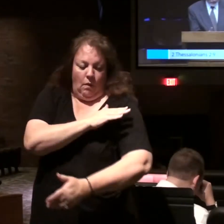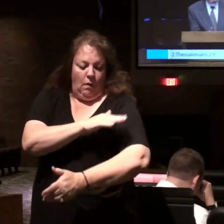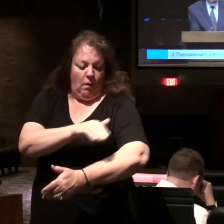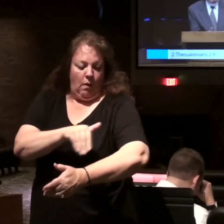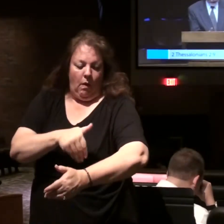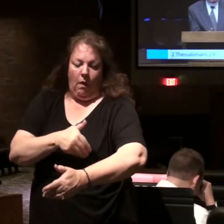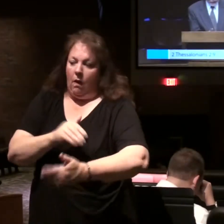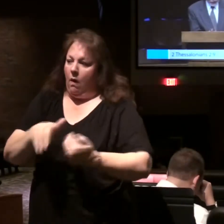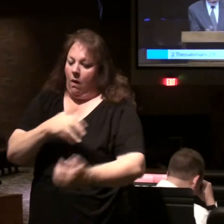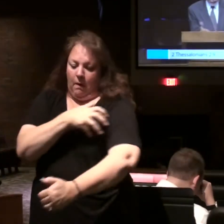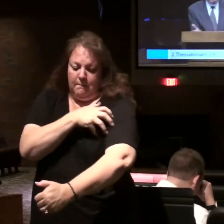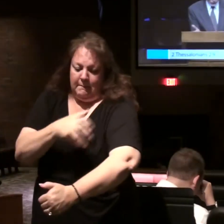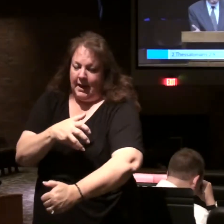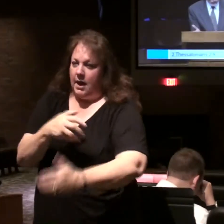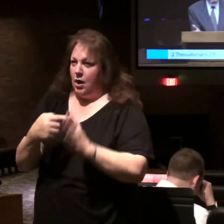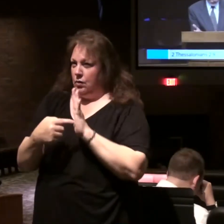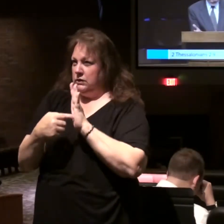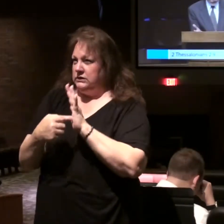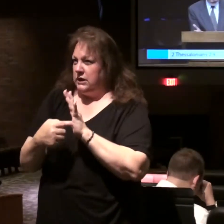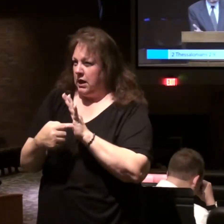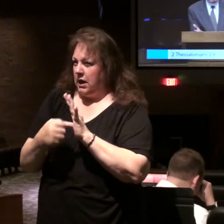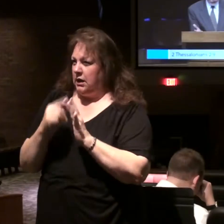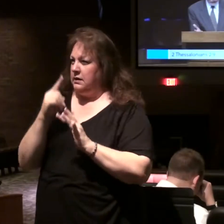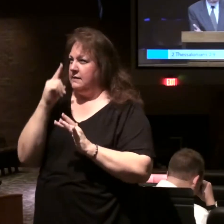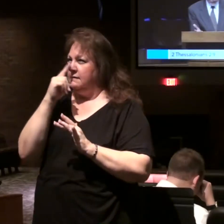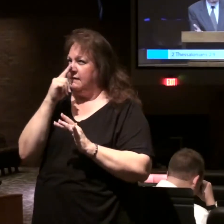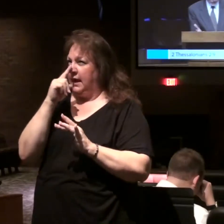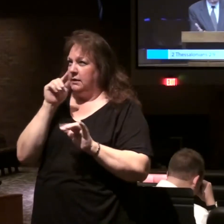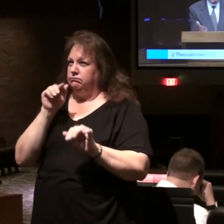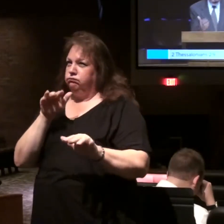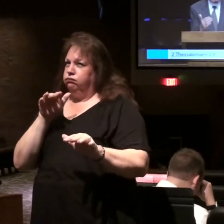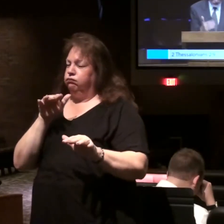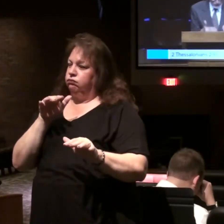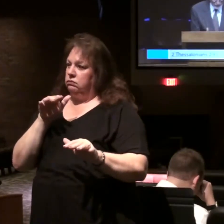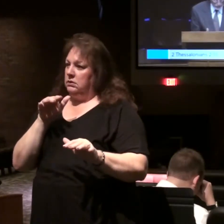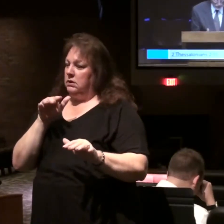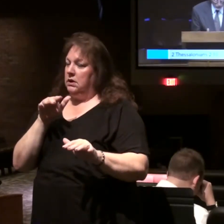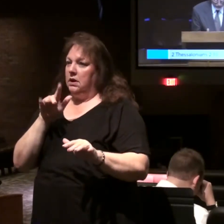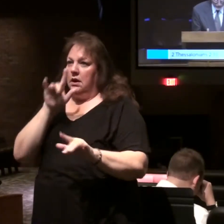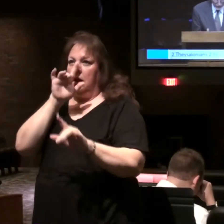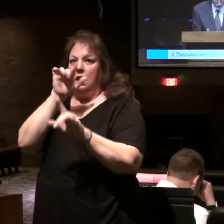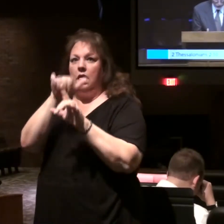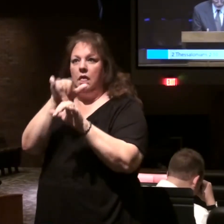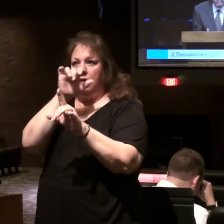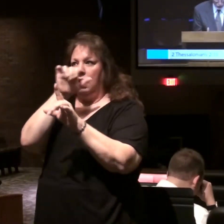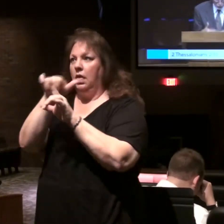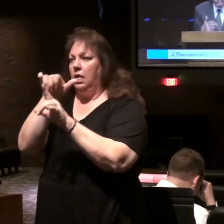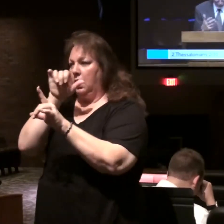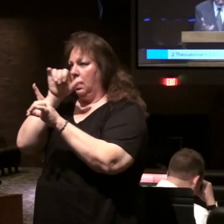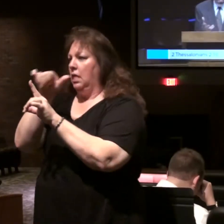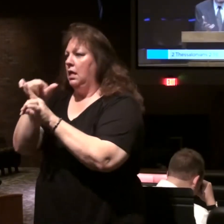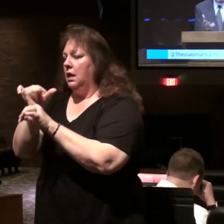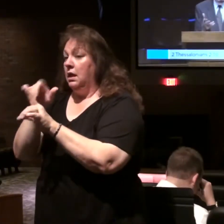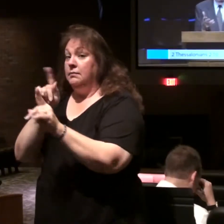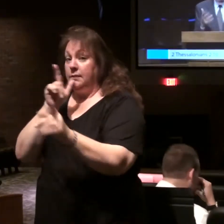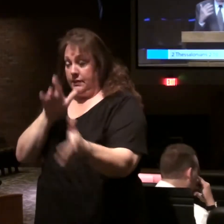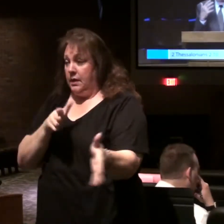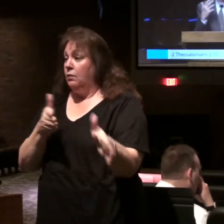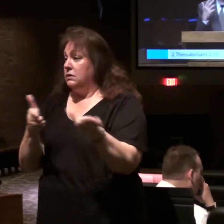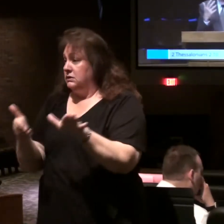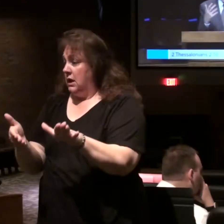power and signs and false wonders with all the deception of wickedness for those who perish